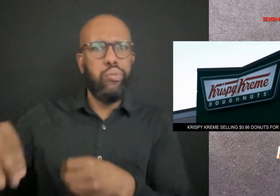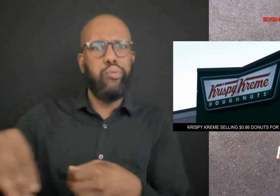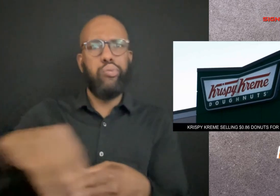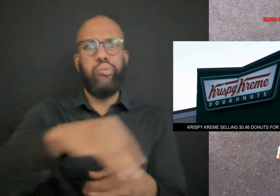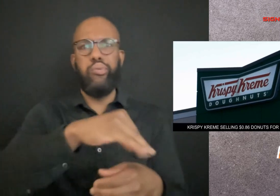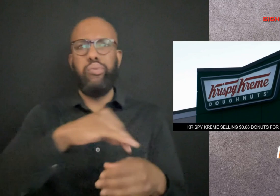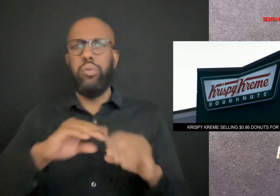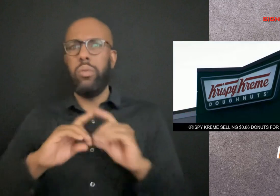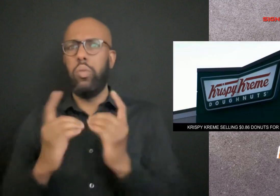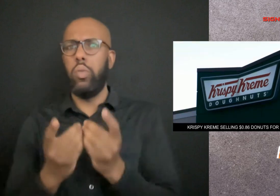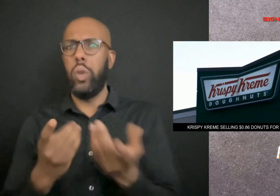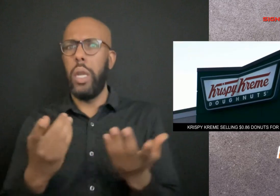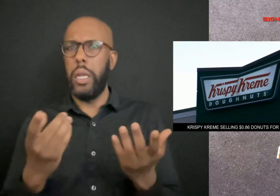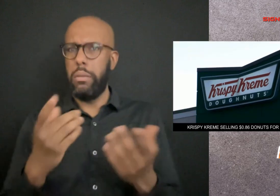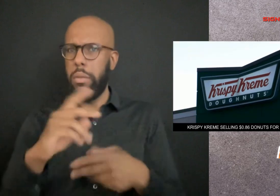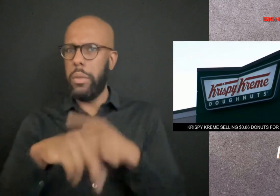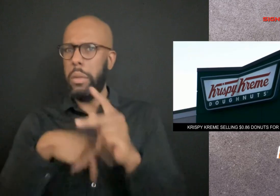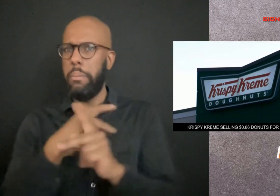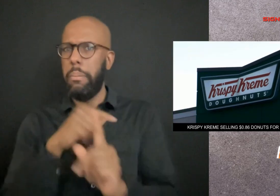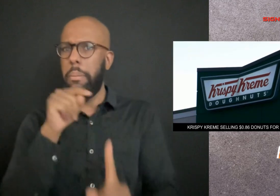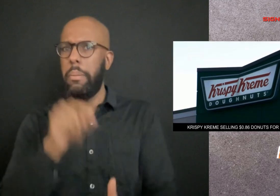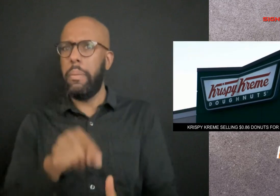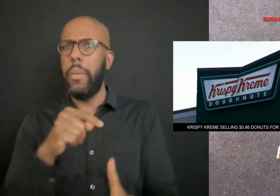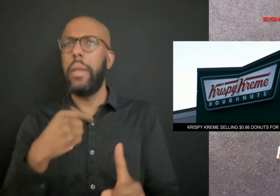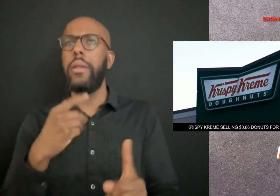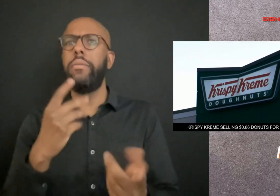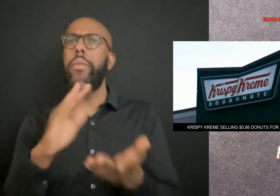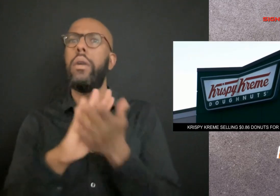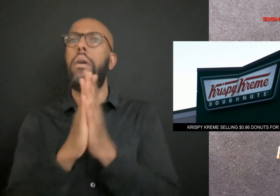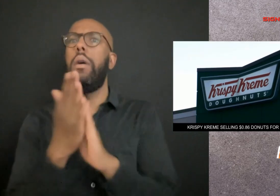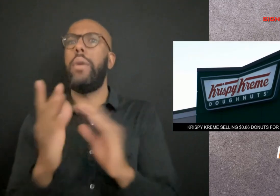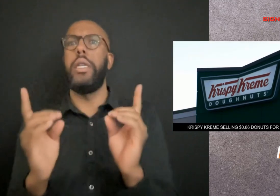sweet, glazed treat has become a dessert icon over the years.